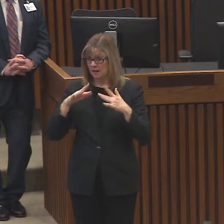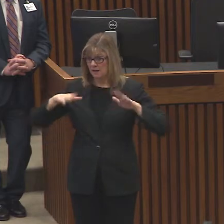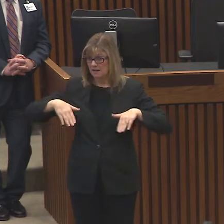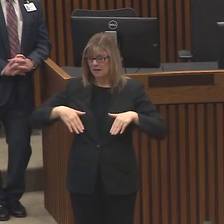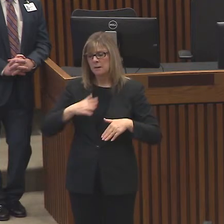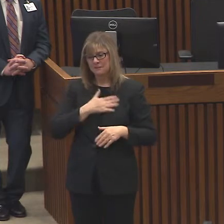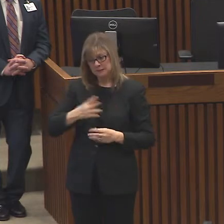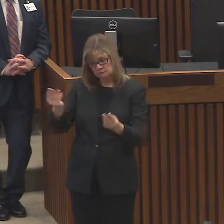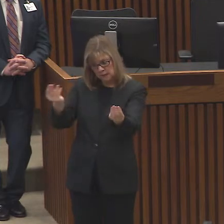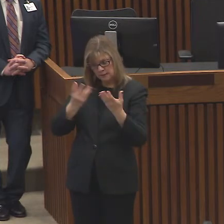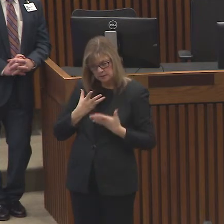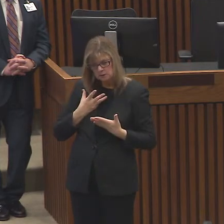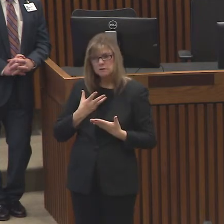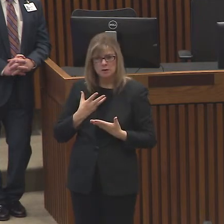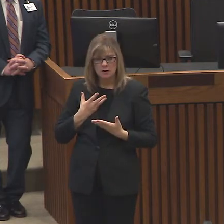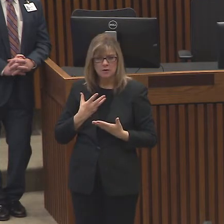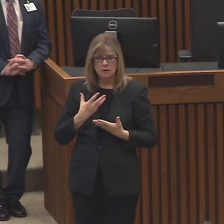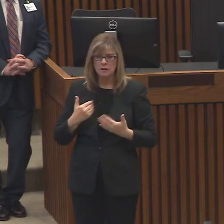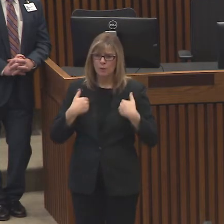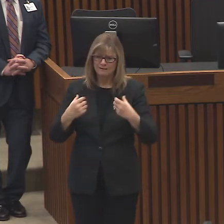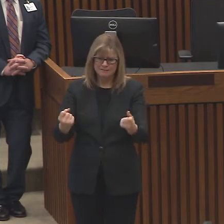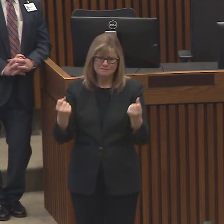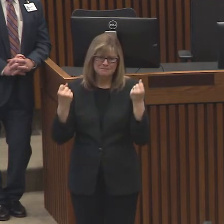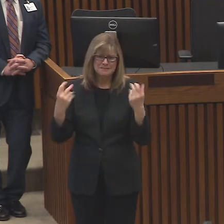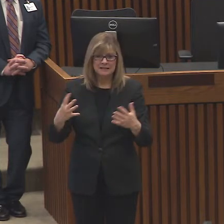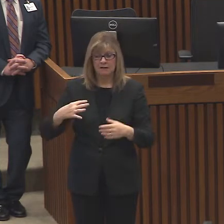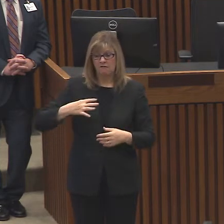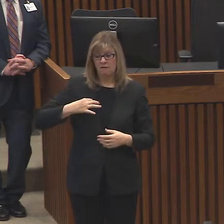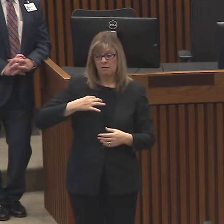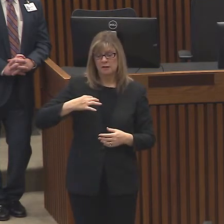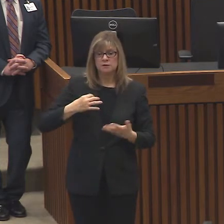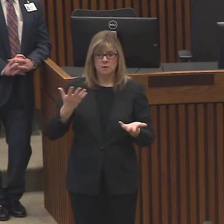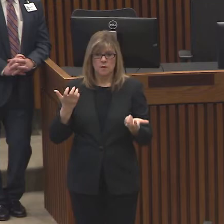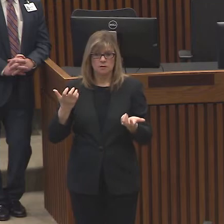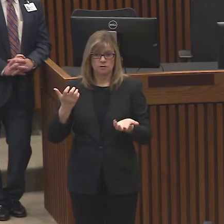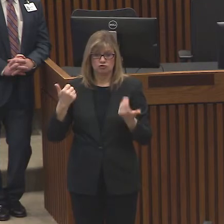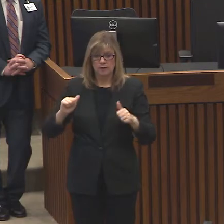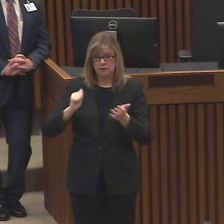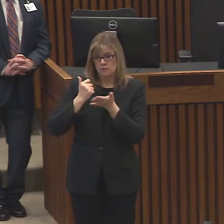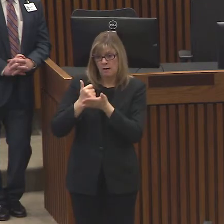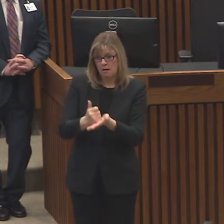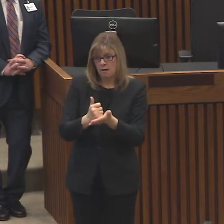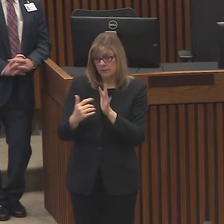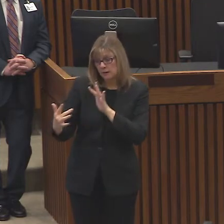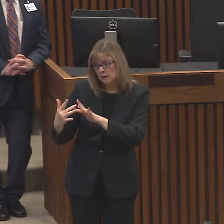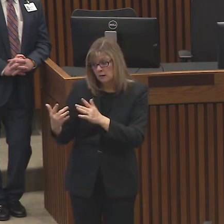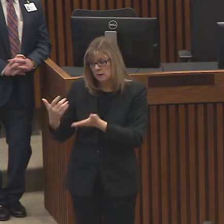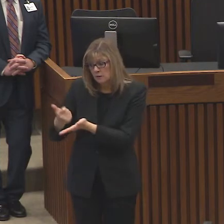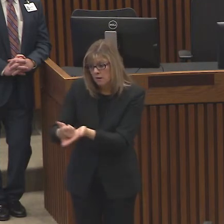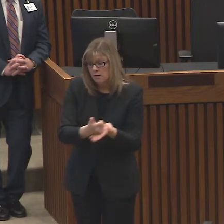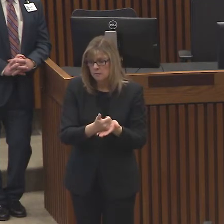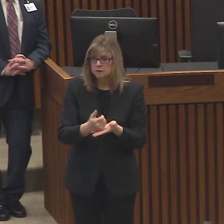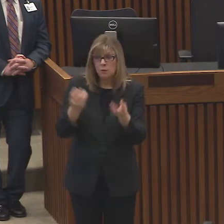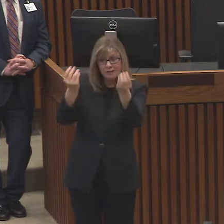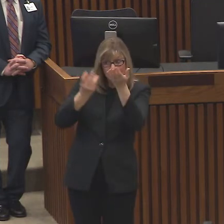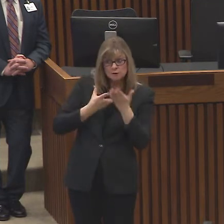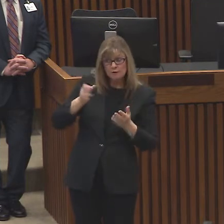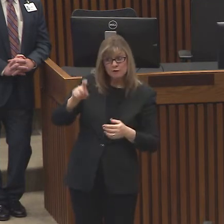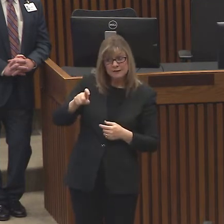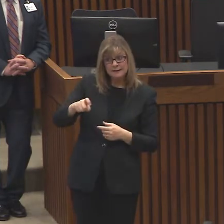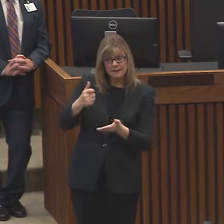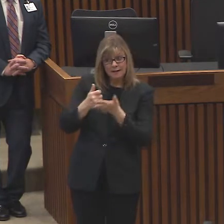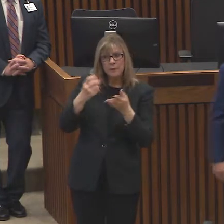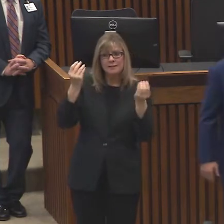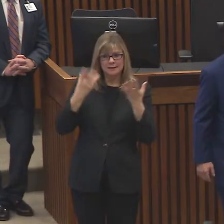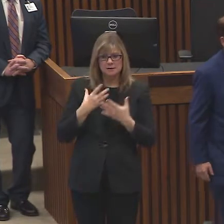let us know because we have so many volunteers wanting to try to help and, and reach out. So let us know if you need help.